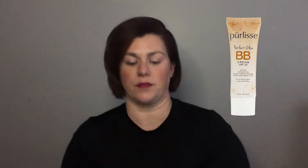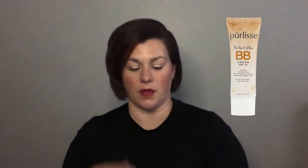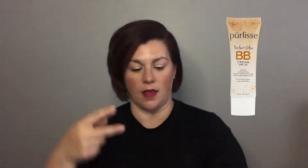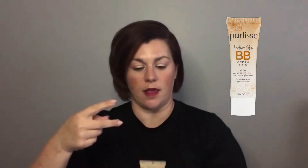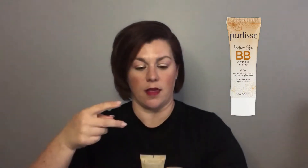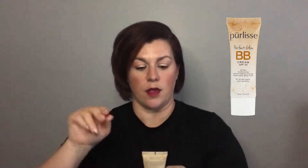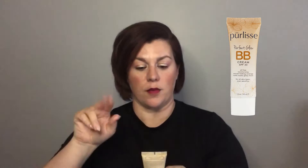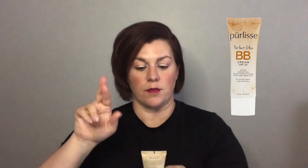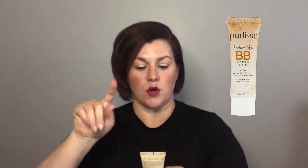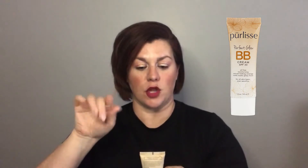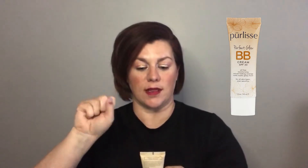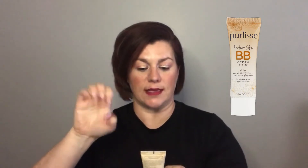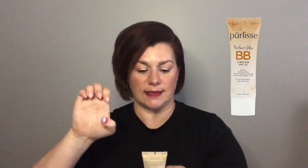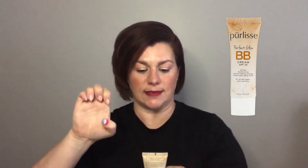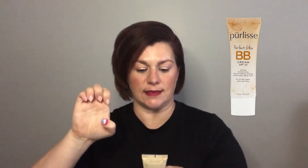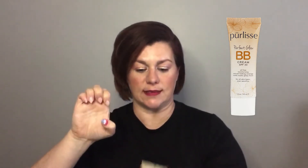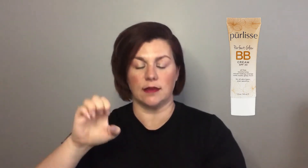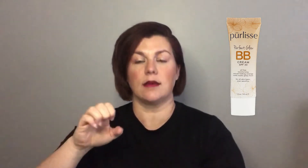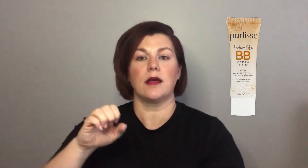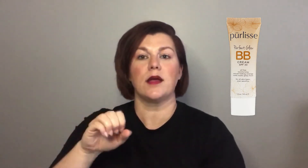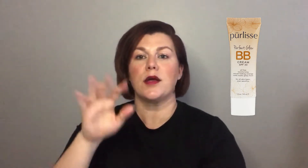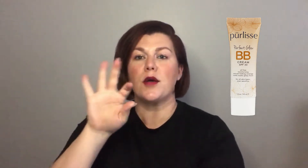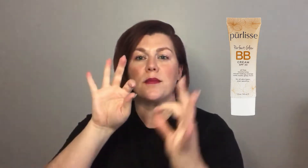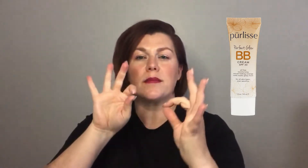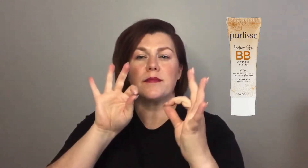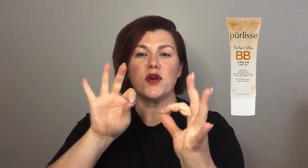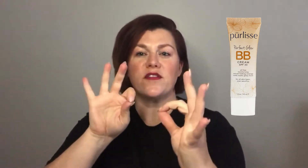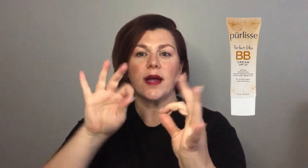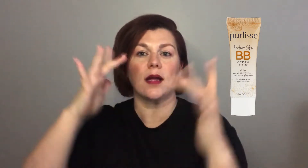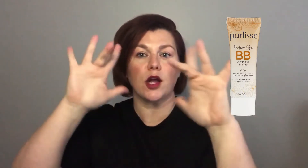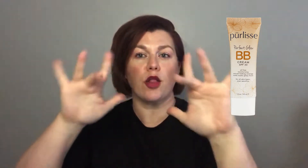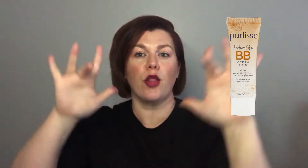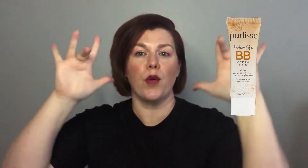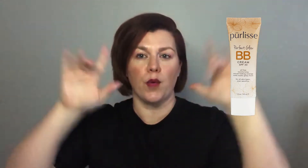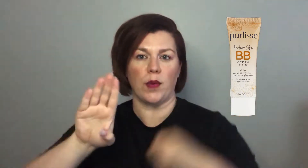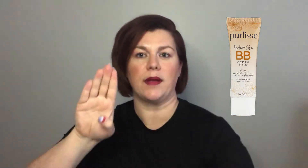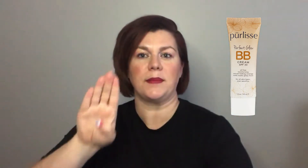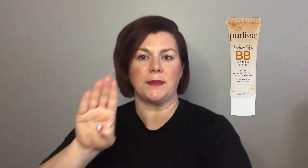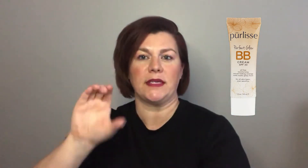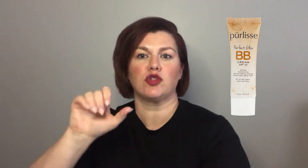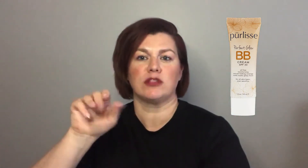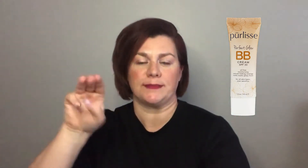I did choose the Purlice Perfect Glow BB Cream